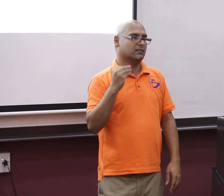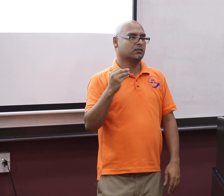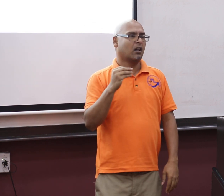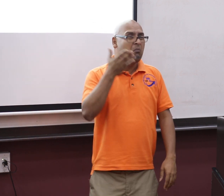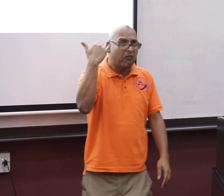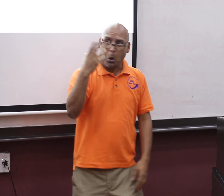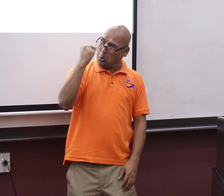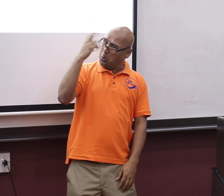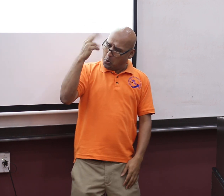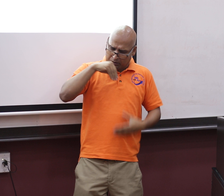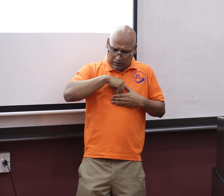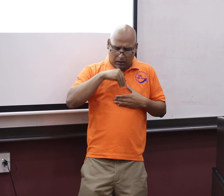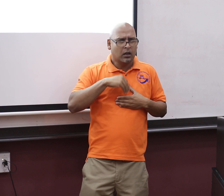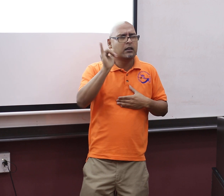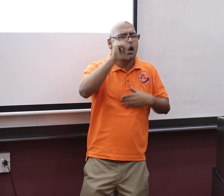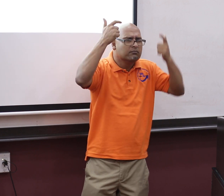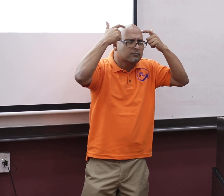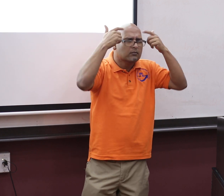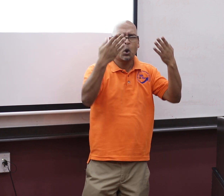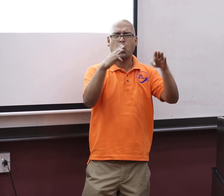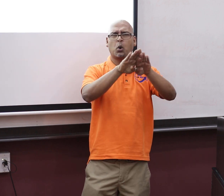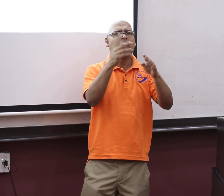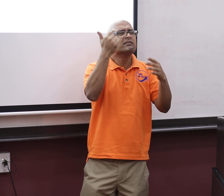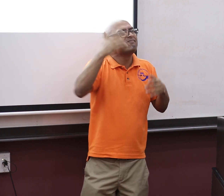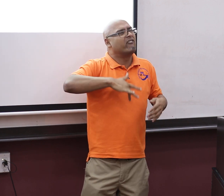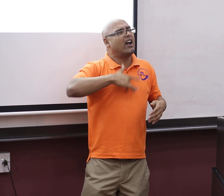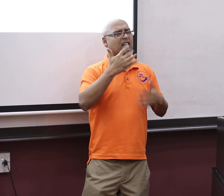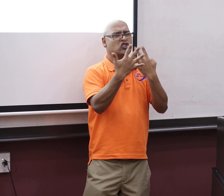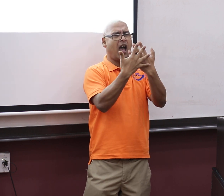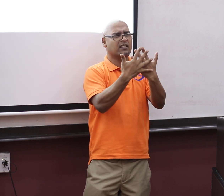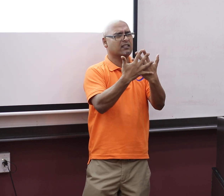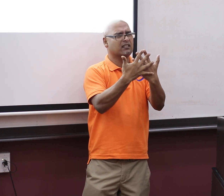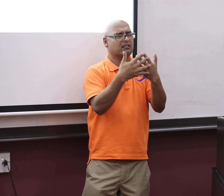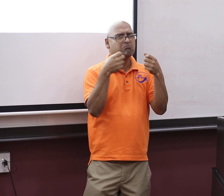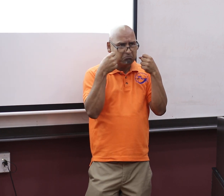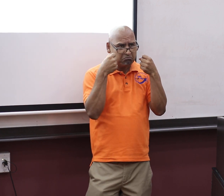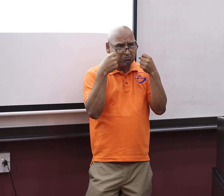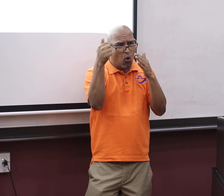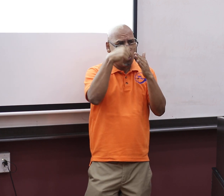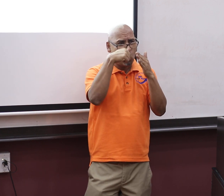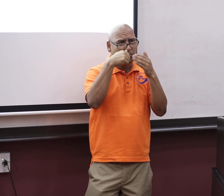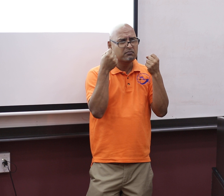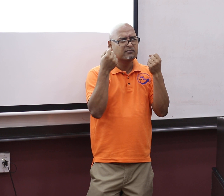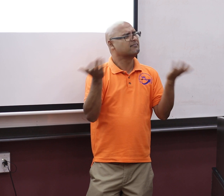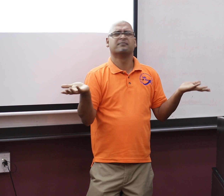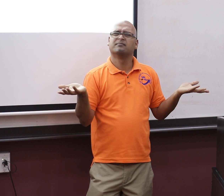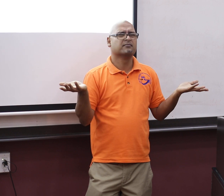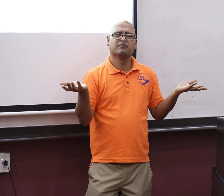And people need positive experiences in order to develop and in order to be independent. Otherwise, they feel like they're in jail, they're in a cage.